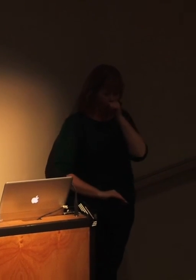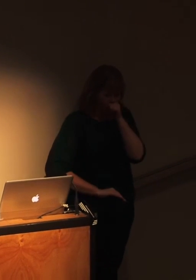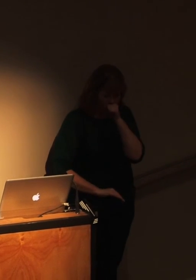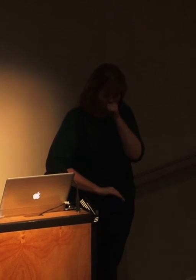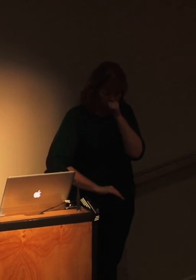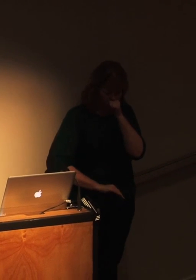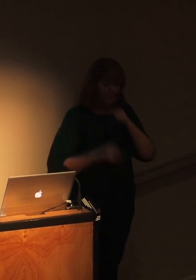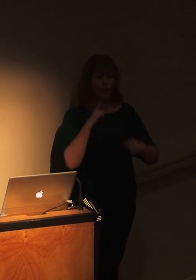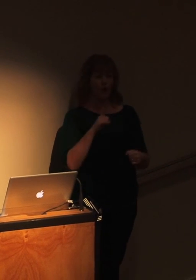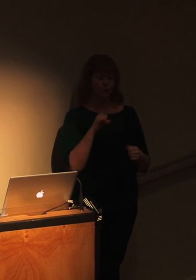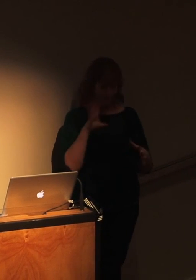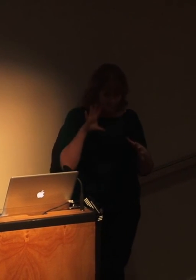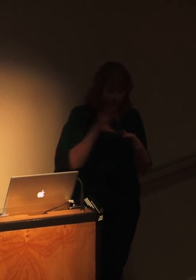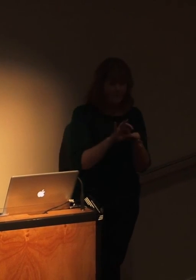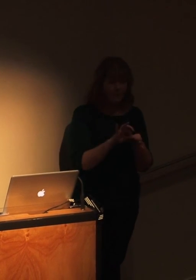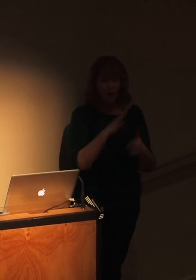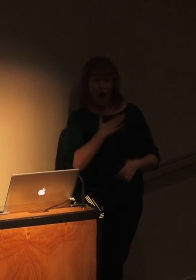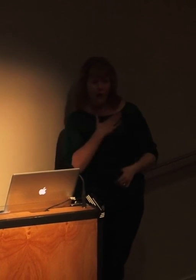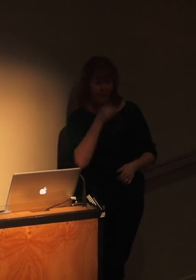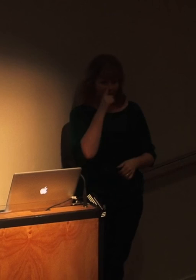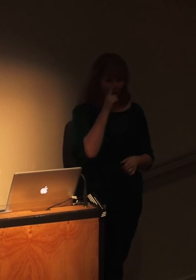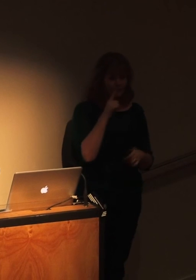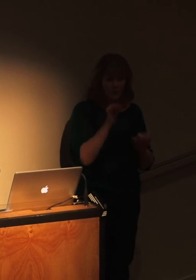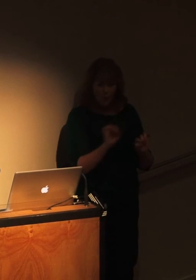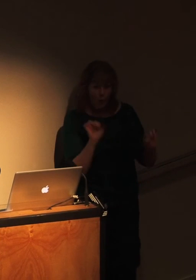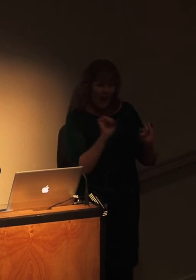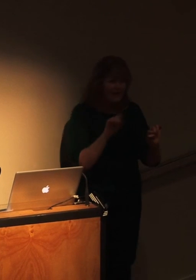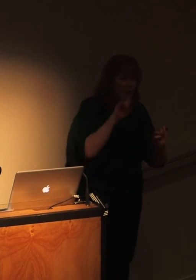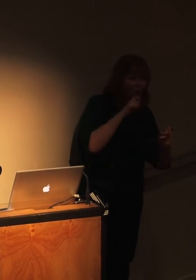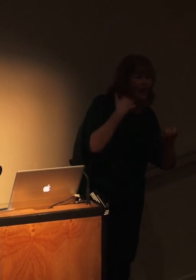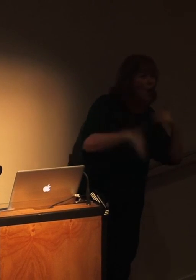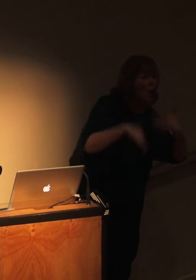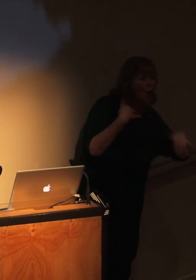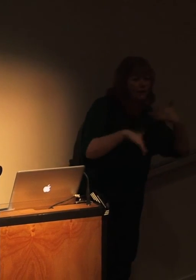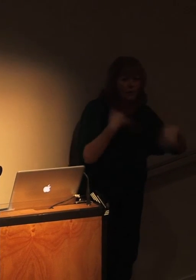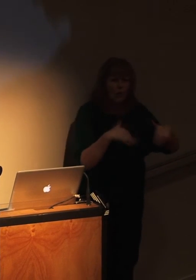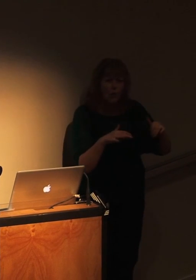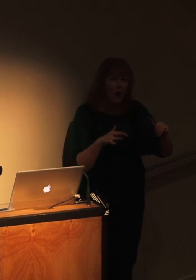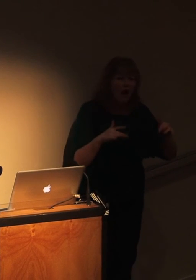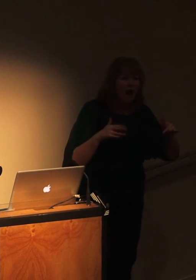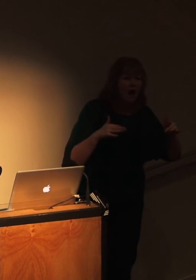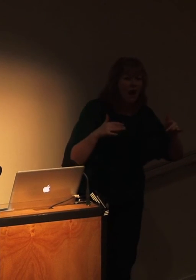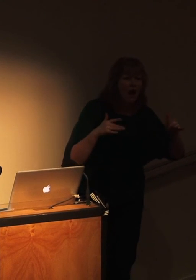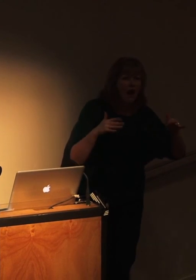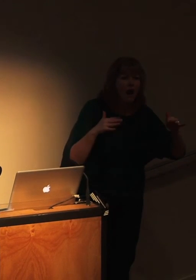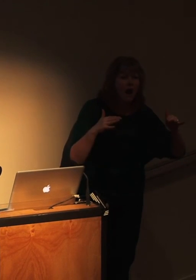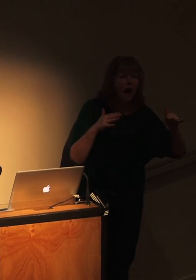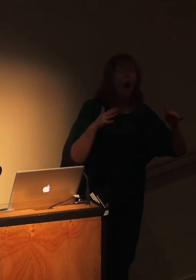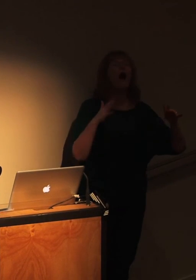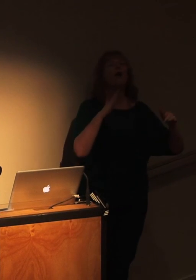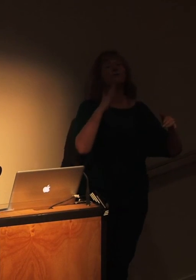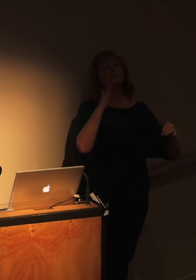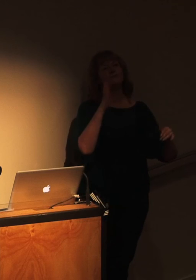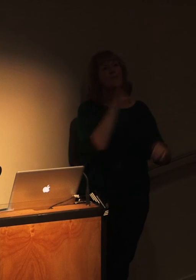you're waiting because you think someone's going to get injured. You never quite know what's going to happen next. And that's the same thing. Cliffhanger is just a bigger version of that. So